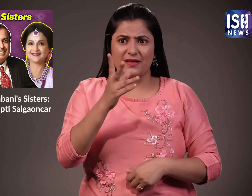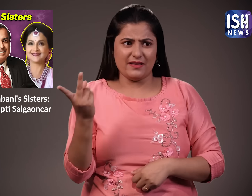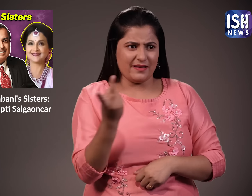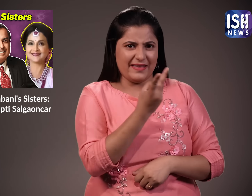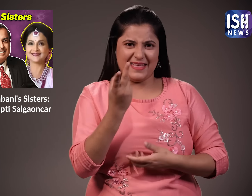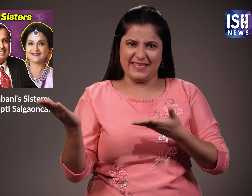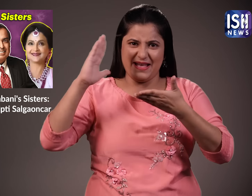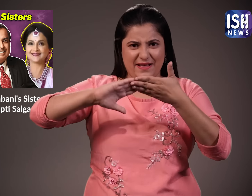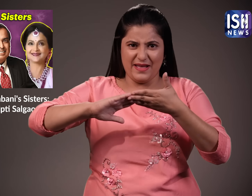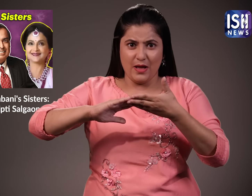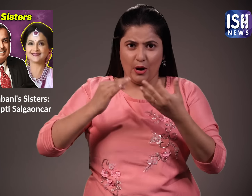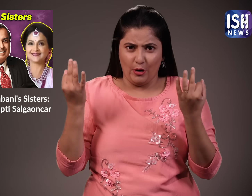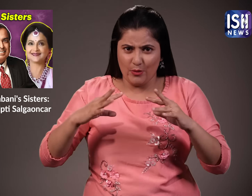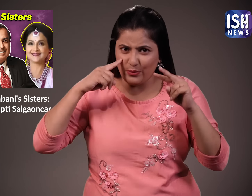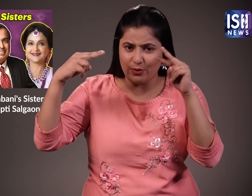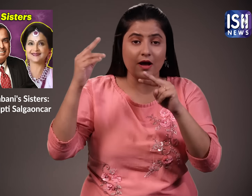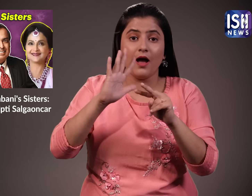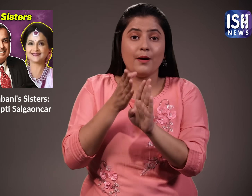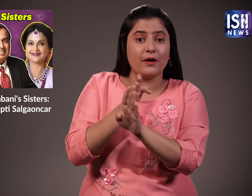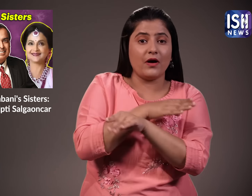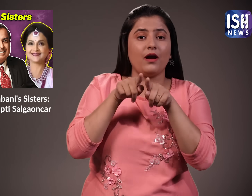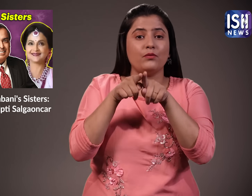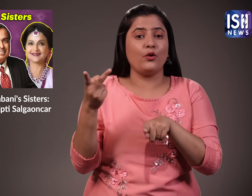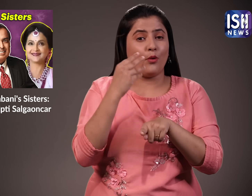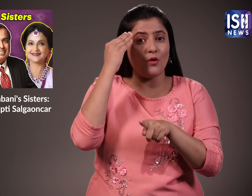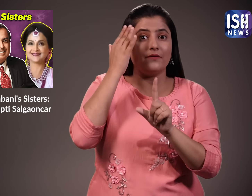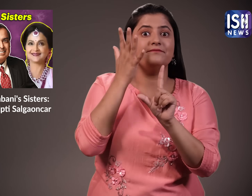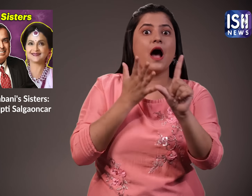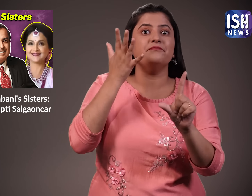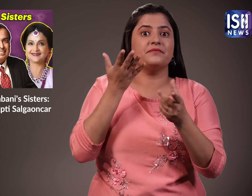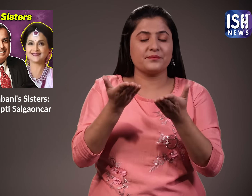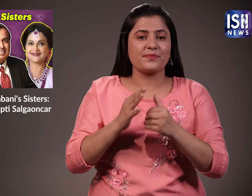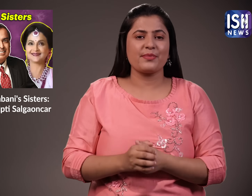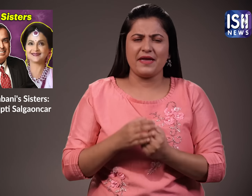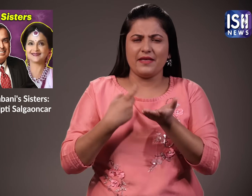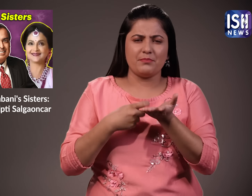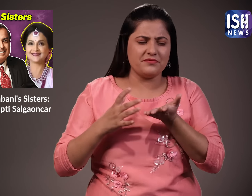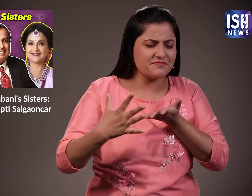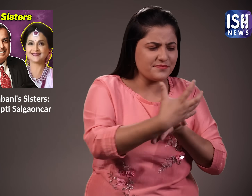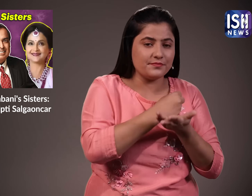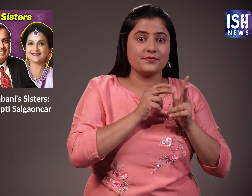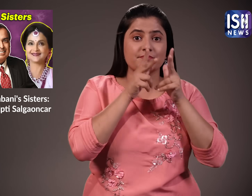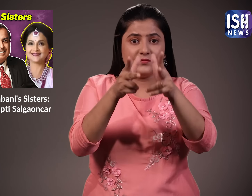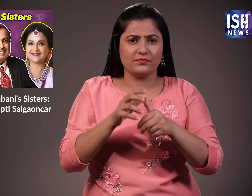Before marriage, Deepti and Dattaraj were in a relationship for 5 years. According to the reports,